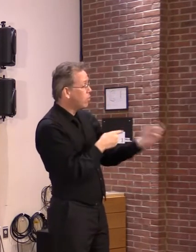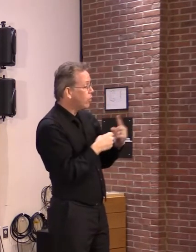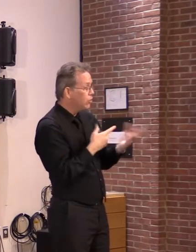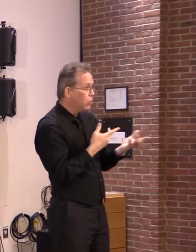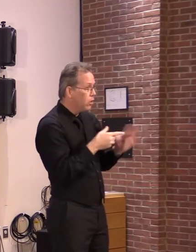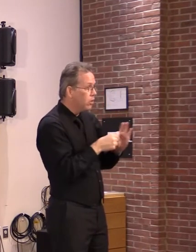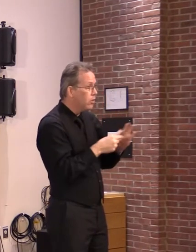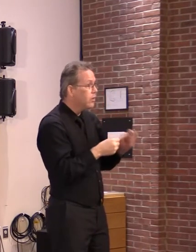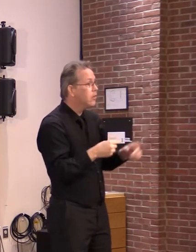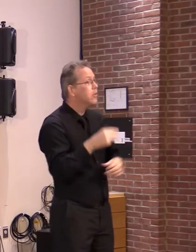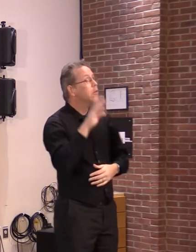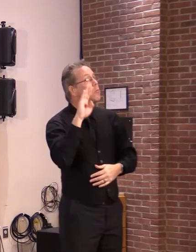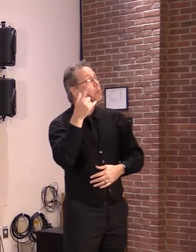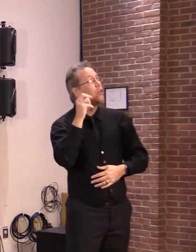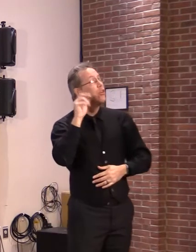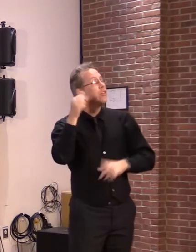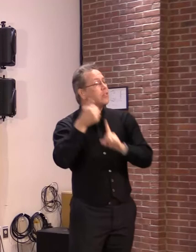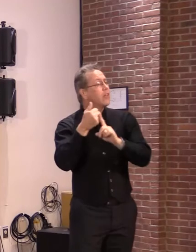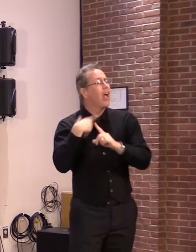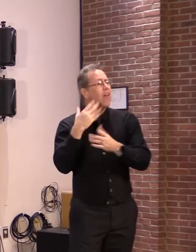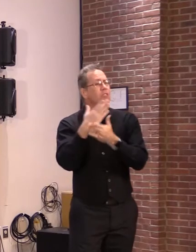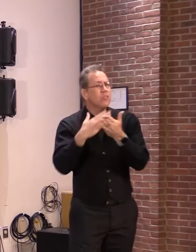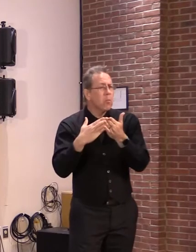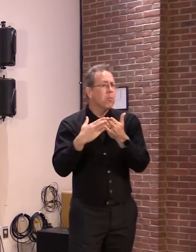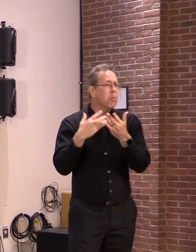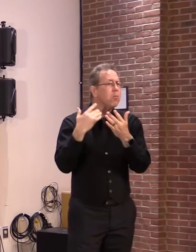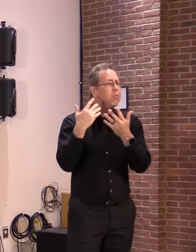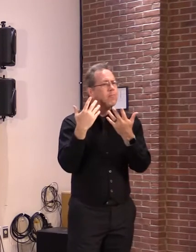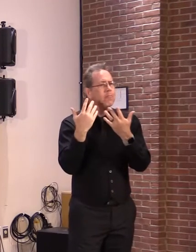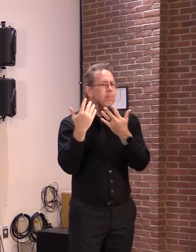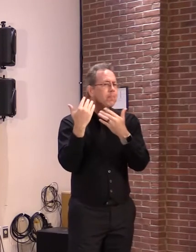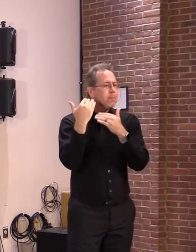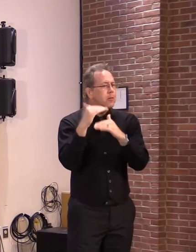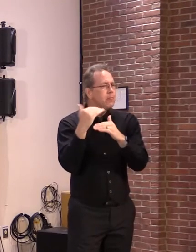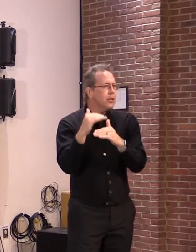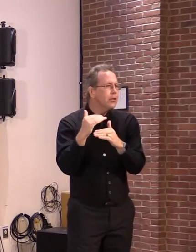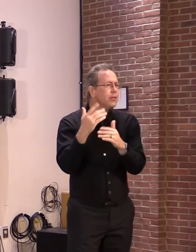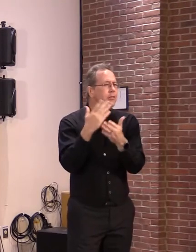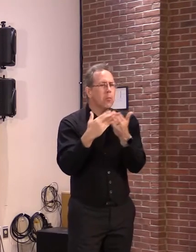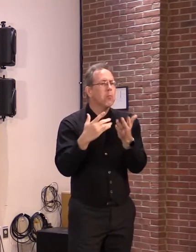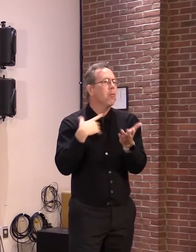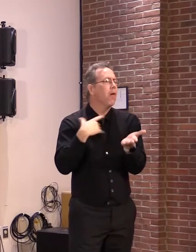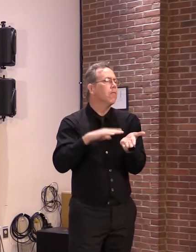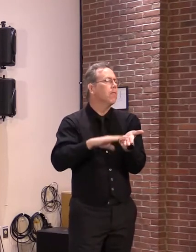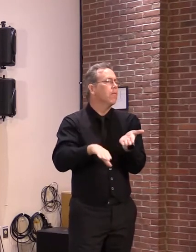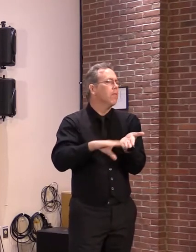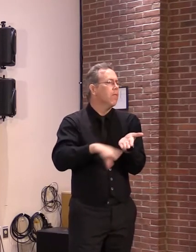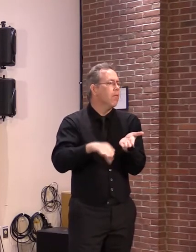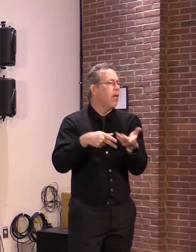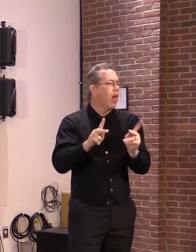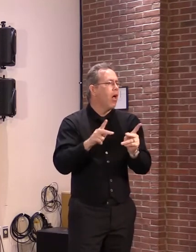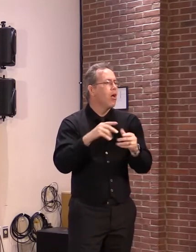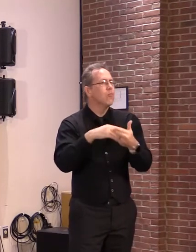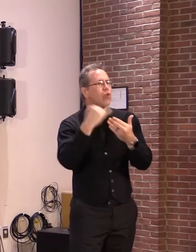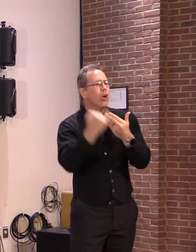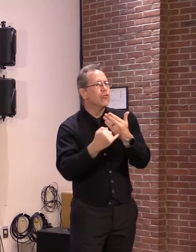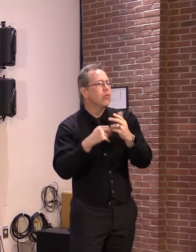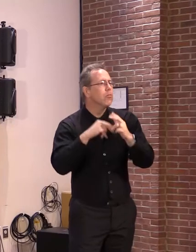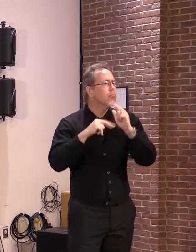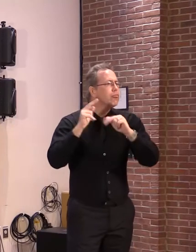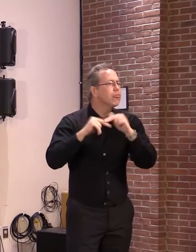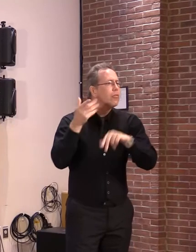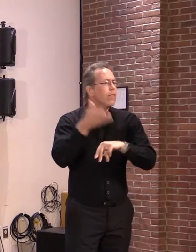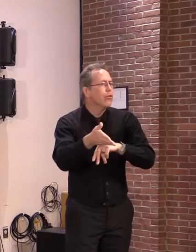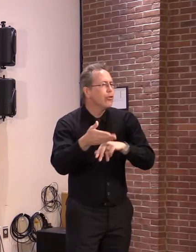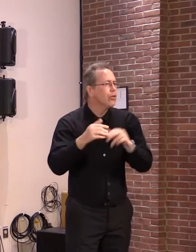does have some narrow, limited exemptions for some projects in the downtown. There's a lot